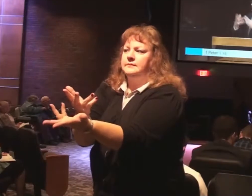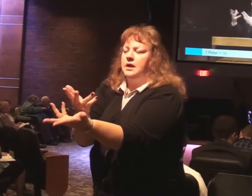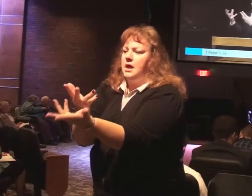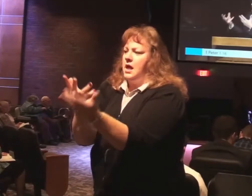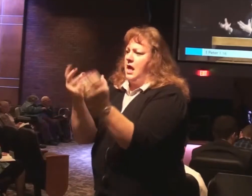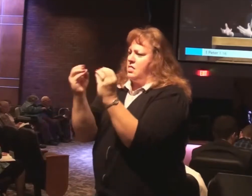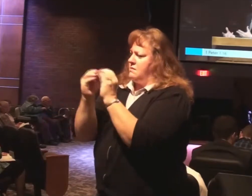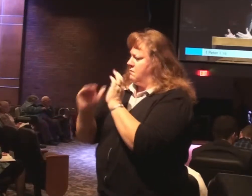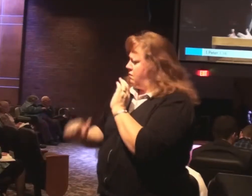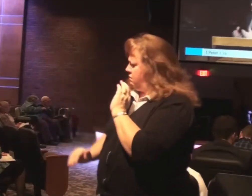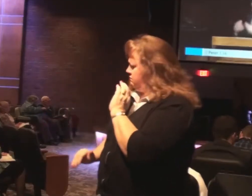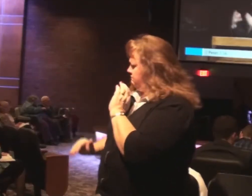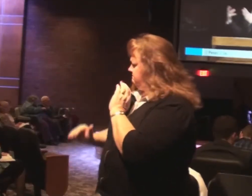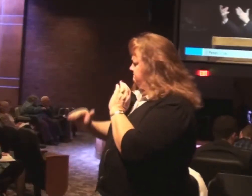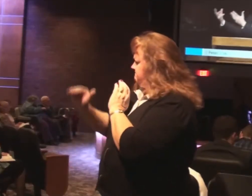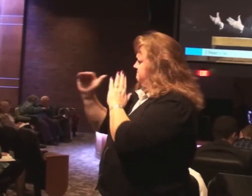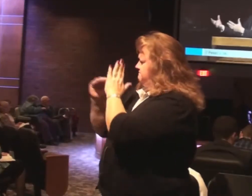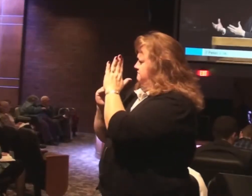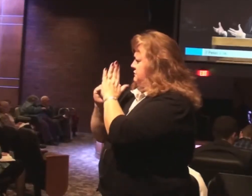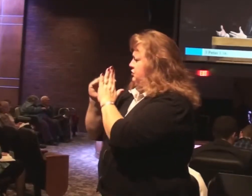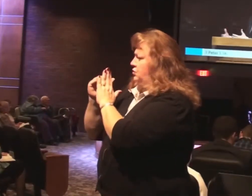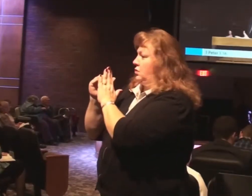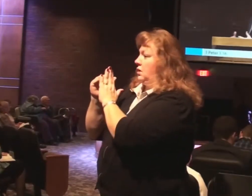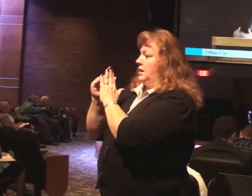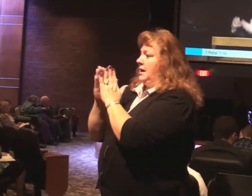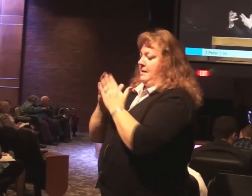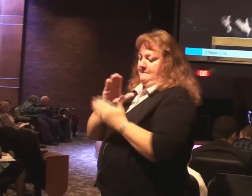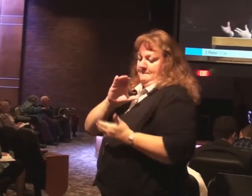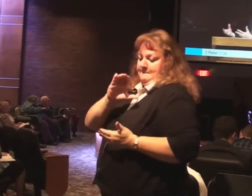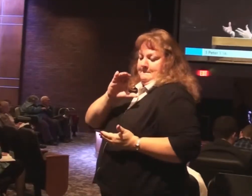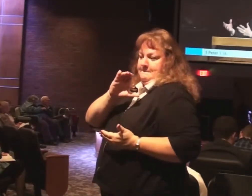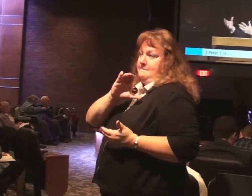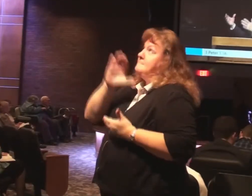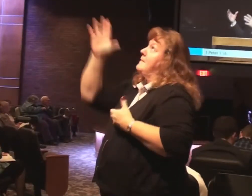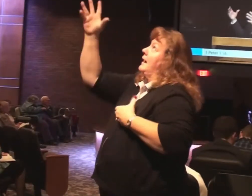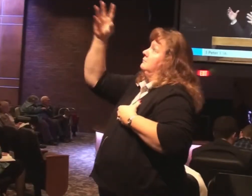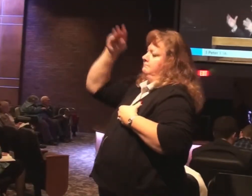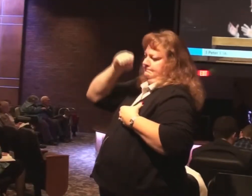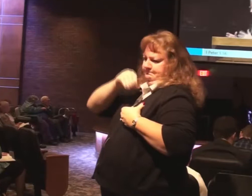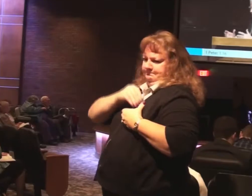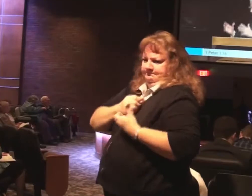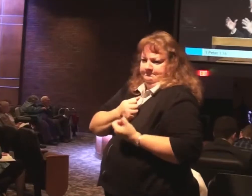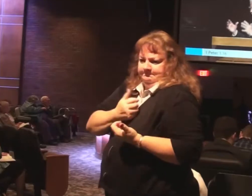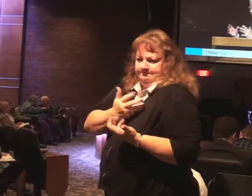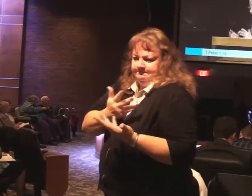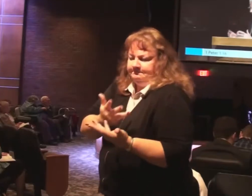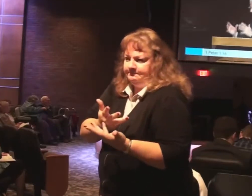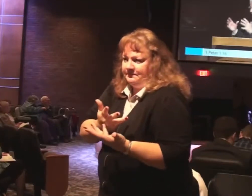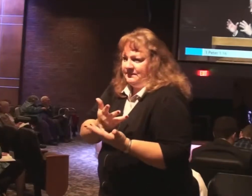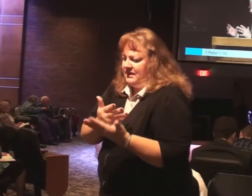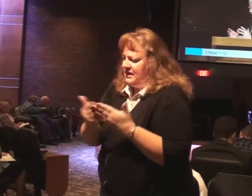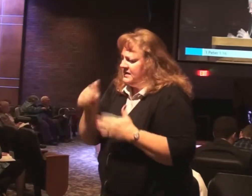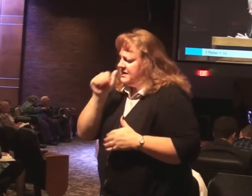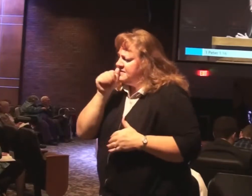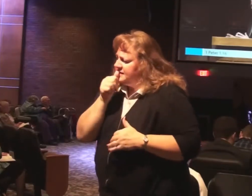you mature. The more my character is evident in you. And suffering and trial and difficulty.